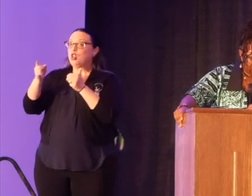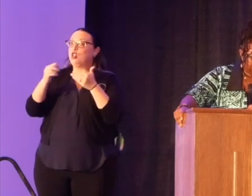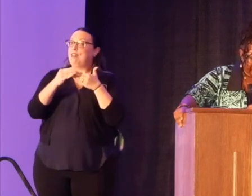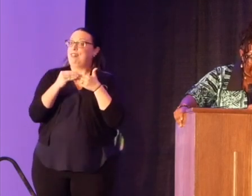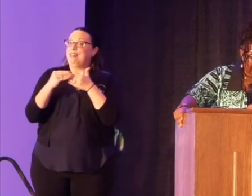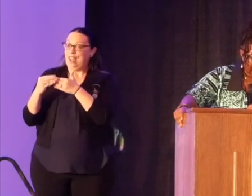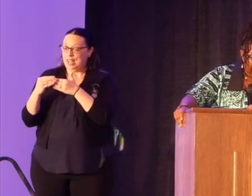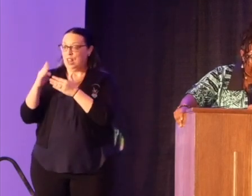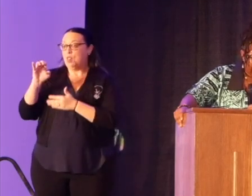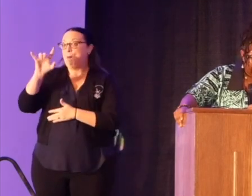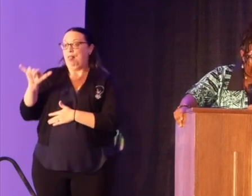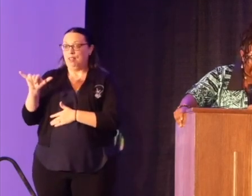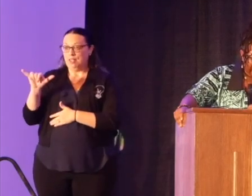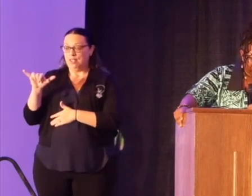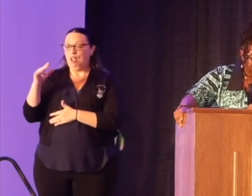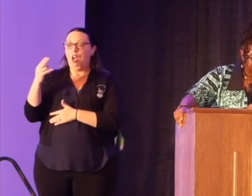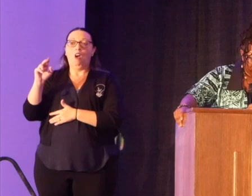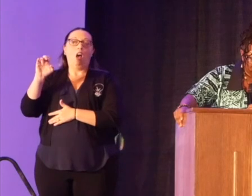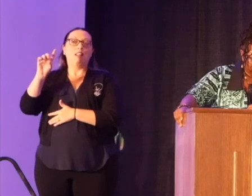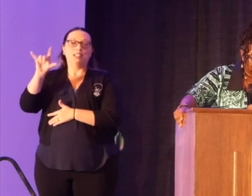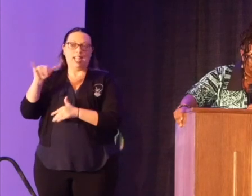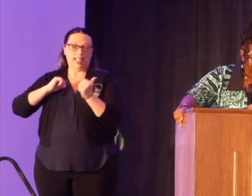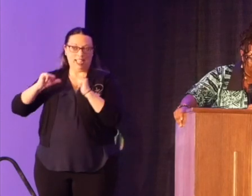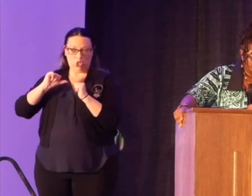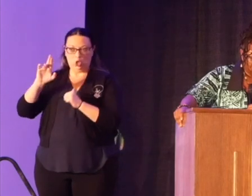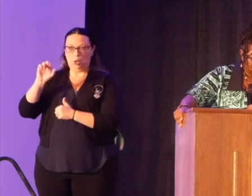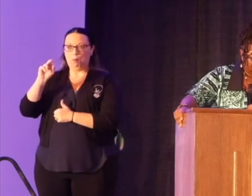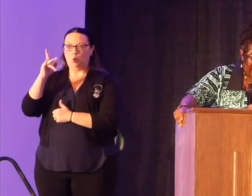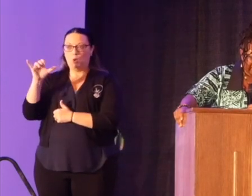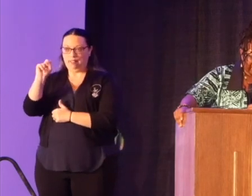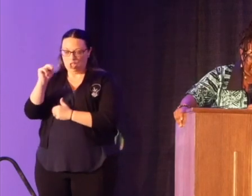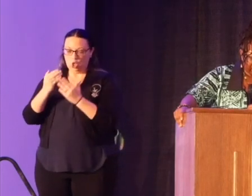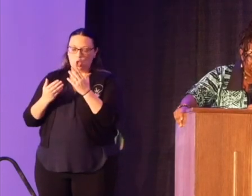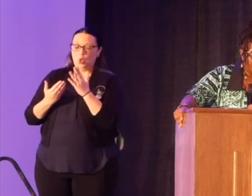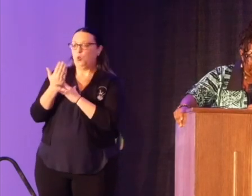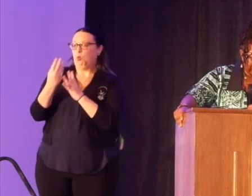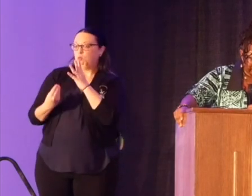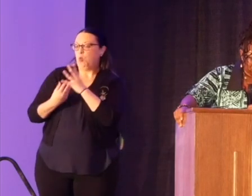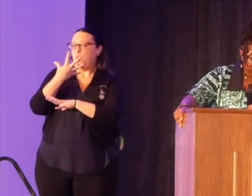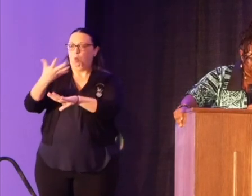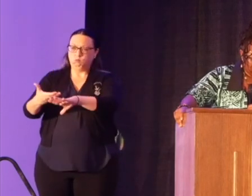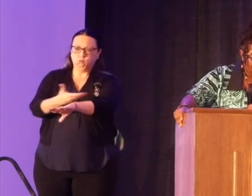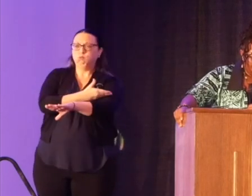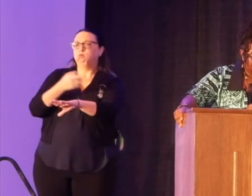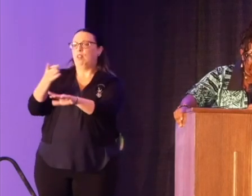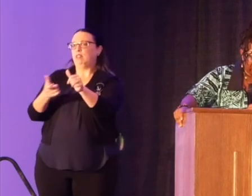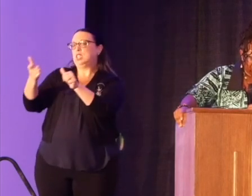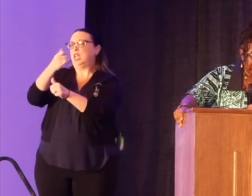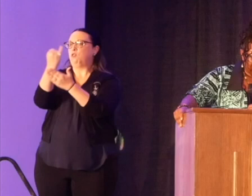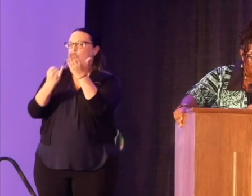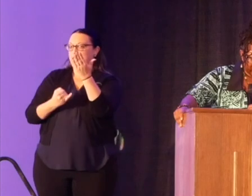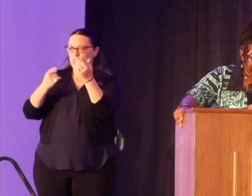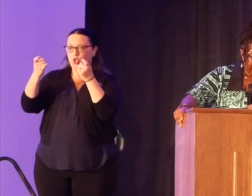led the Philly Holiday Theater in Brooklyn through radical growth as the executive artistic director, more